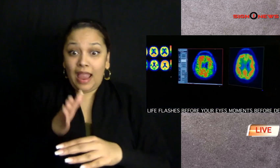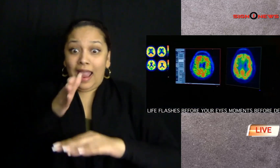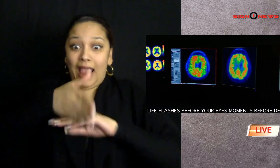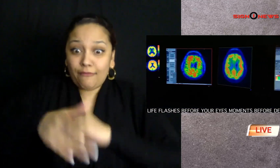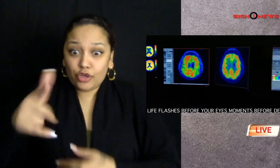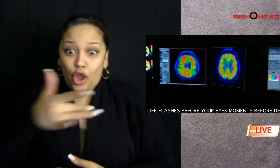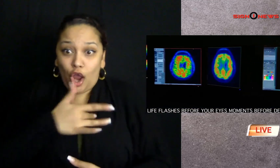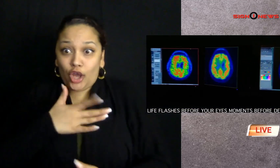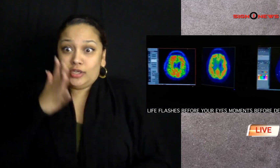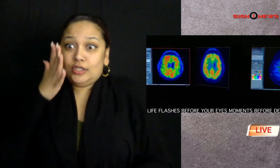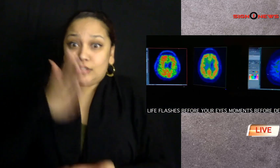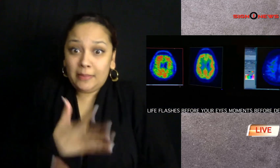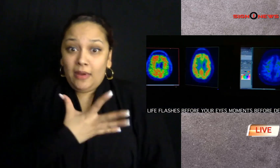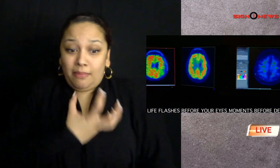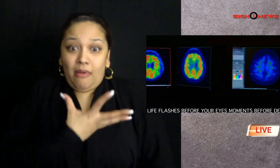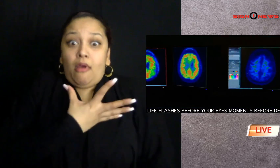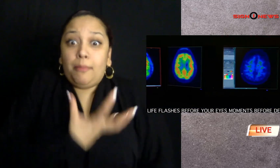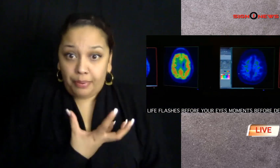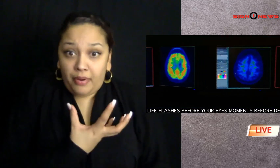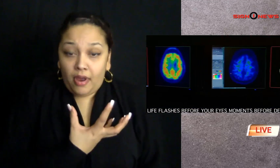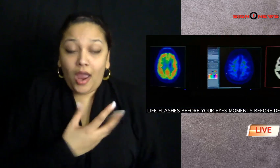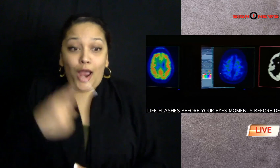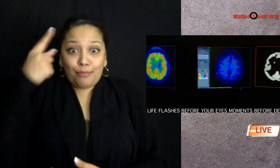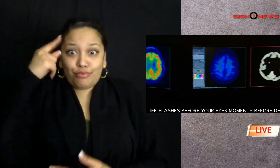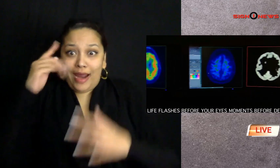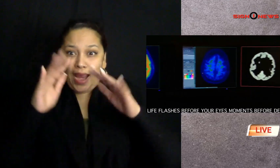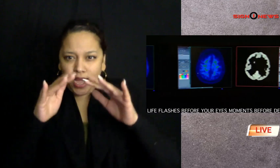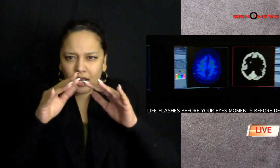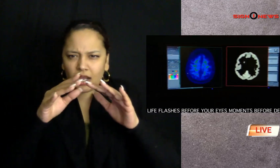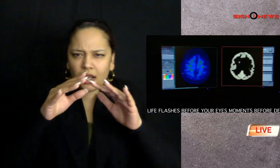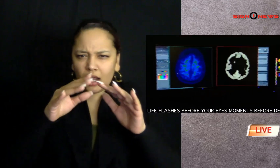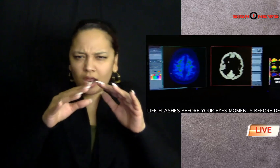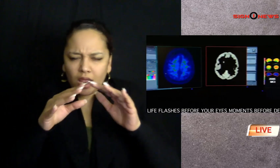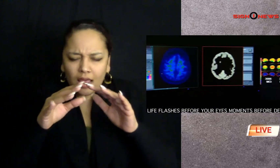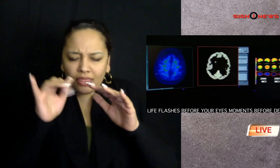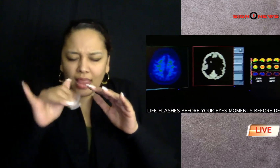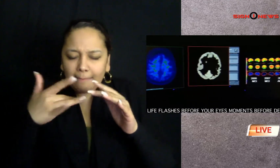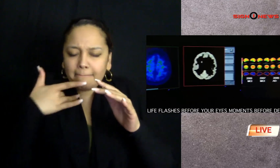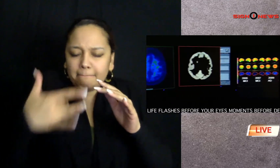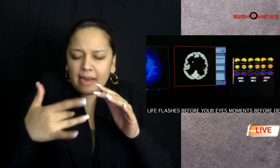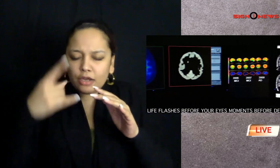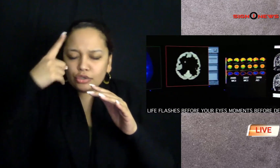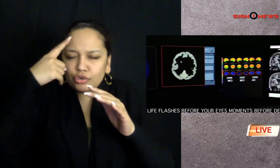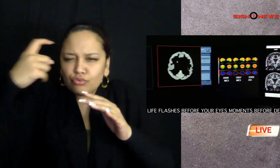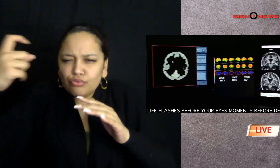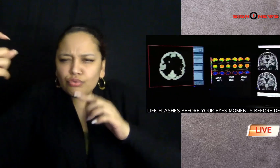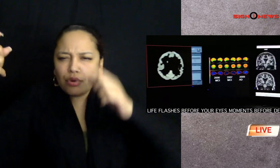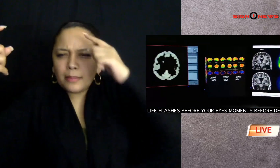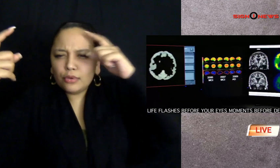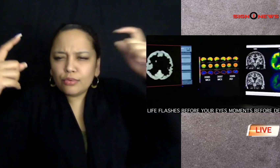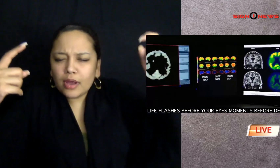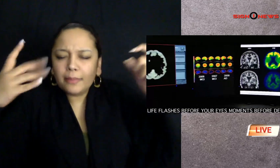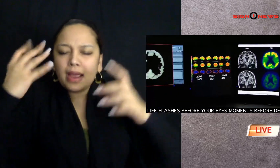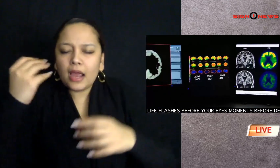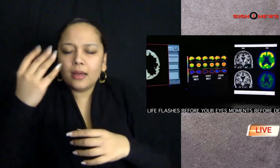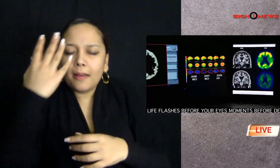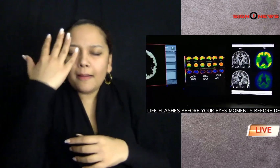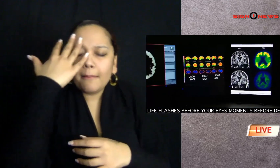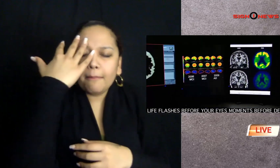for 30 seconds both before and after the patient's heart stopped brain